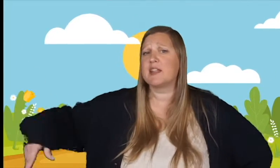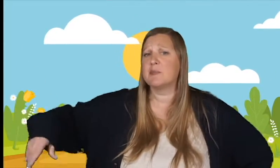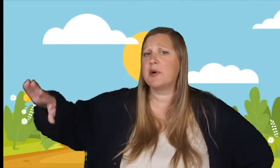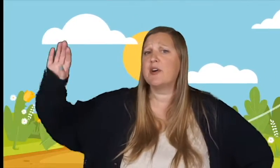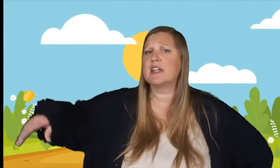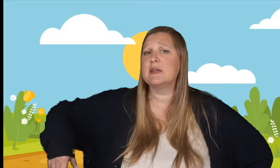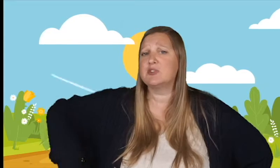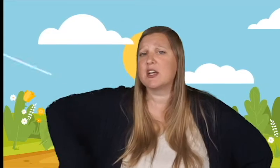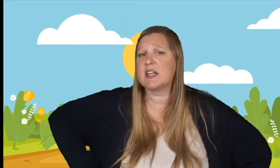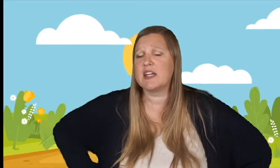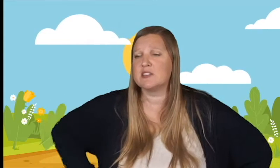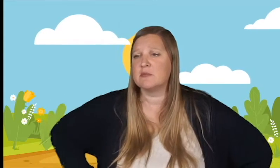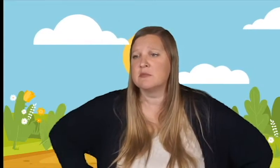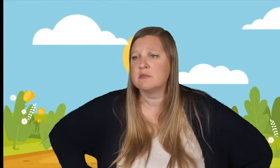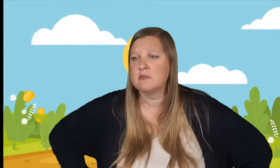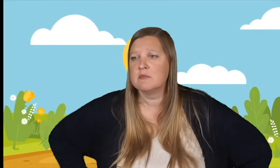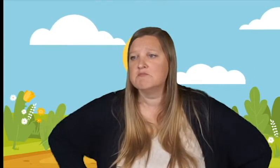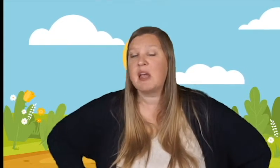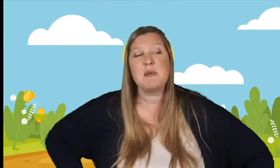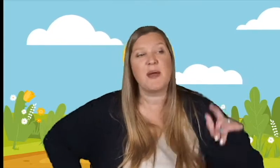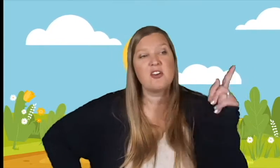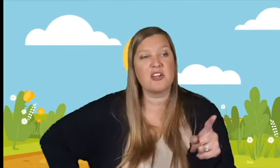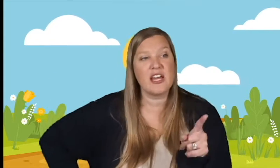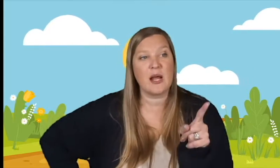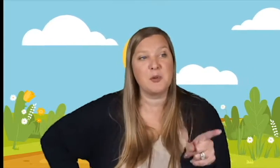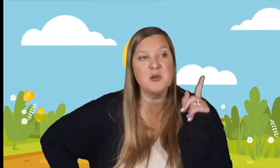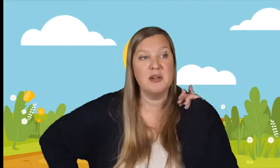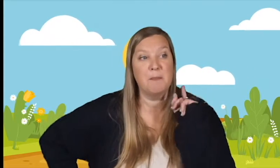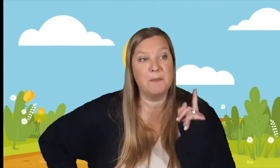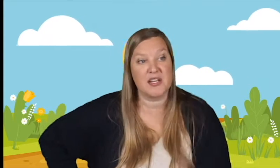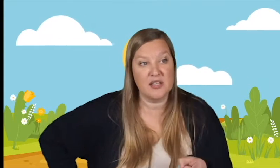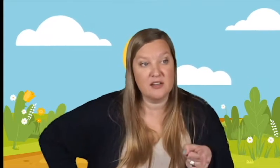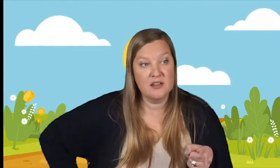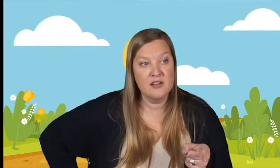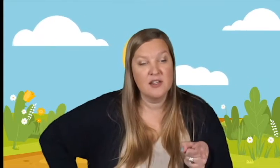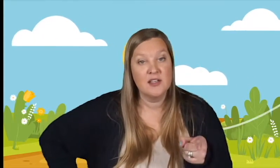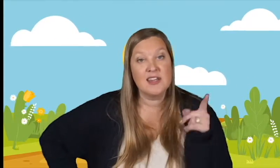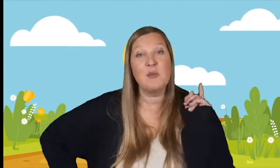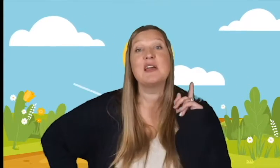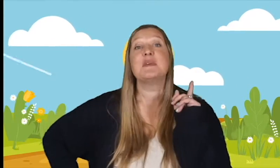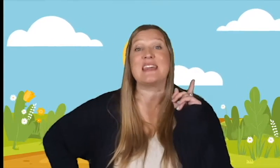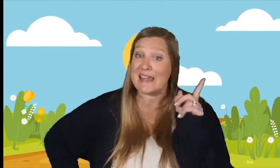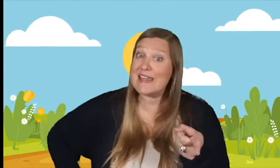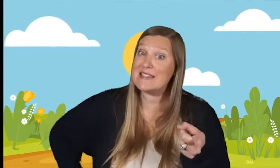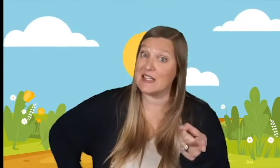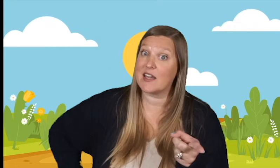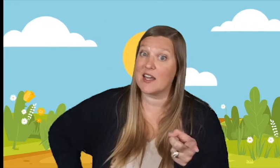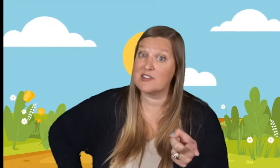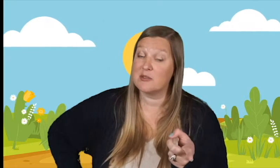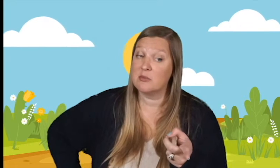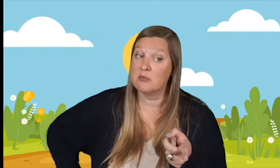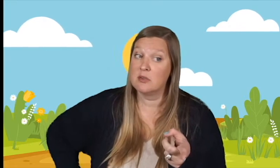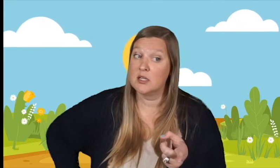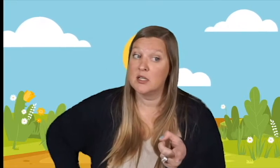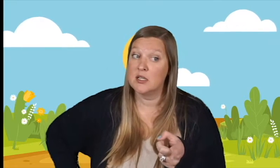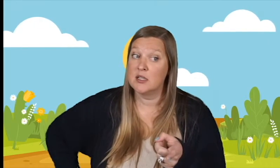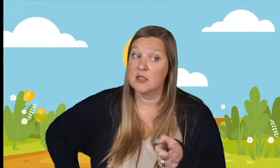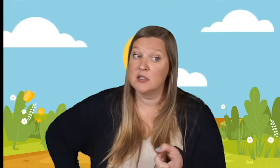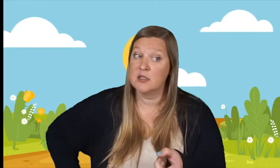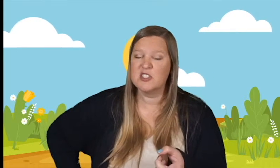in the pond and keep trying to catch him. Maybe better yet, I'd put him in a bucket. That way it'd be easy to catch him. Do